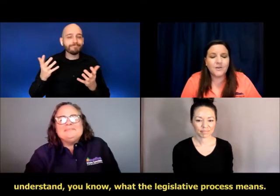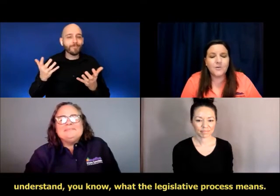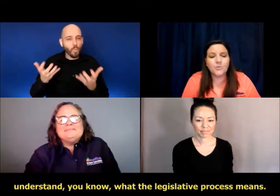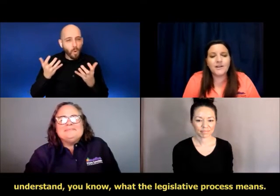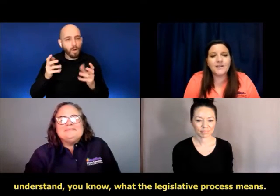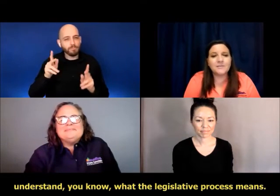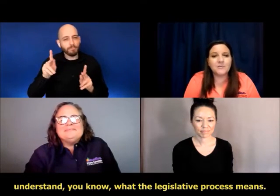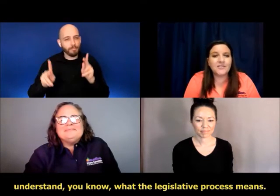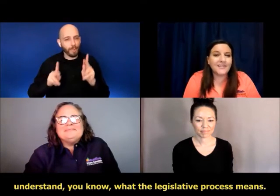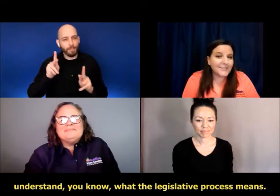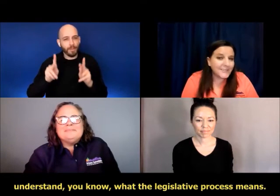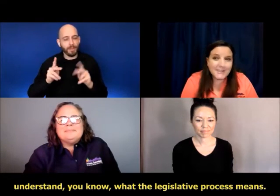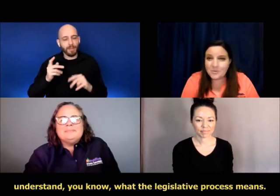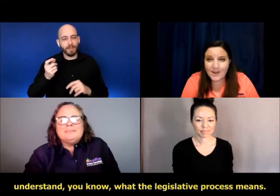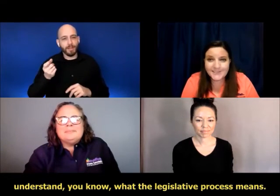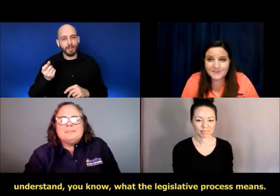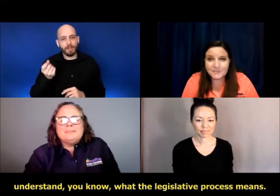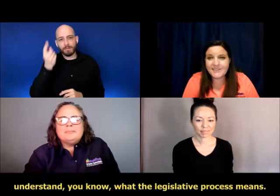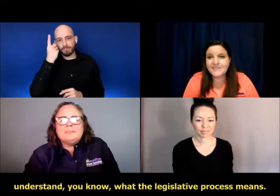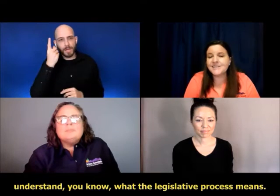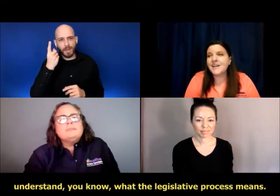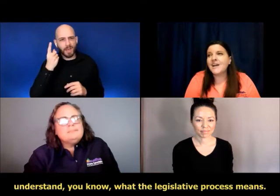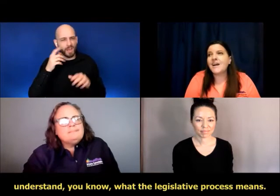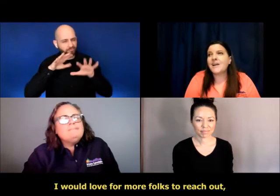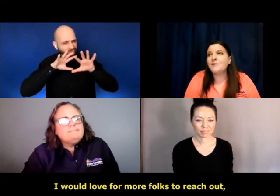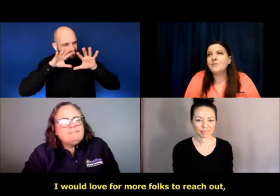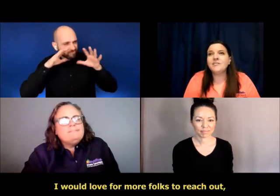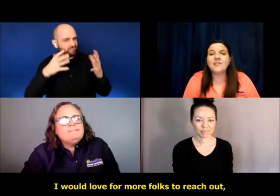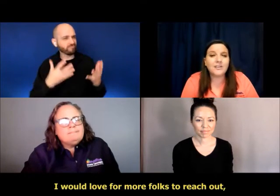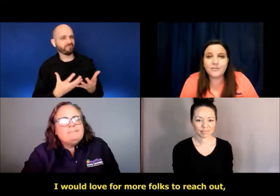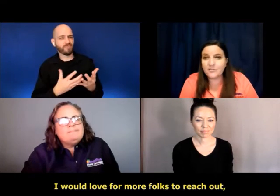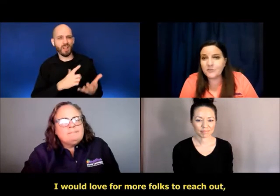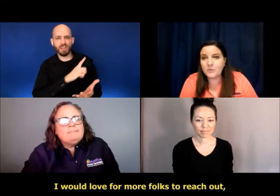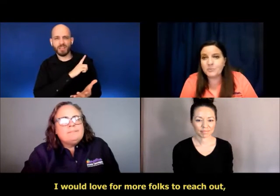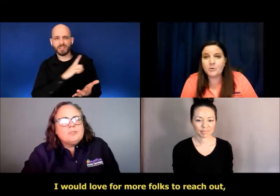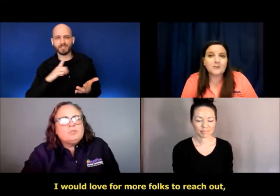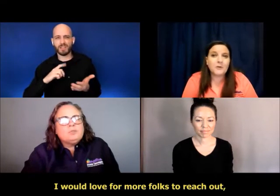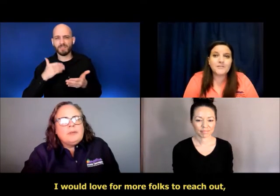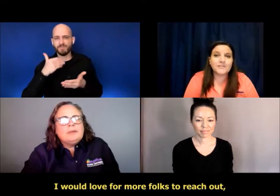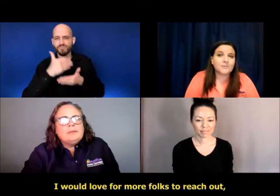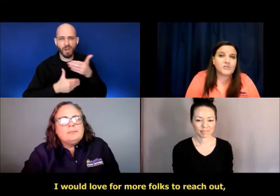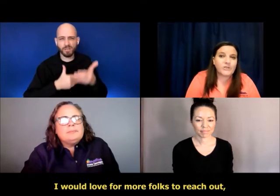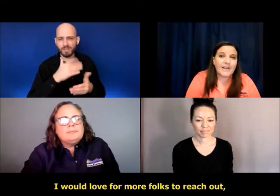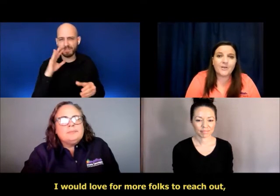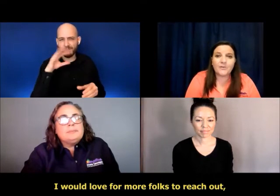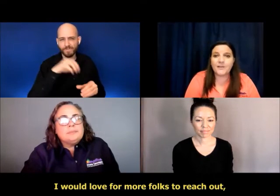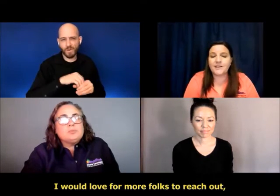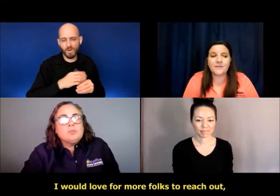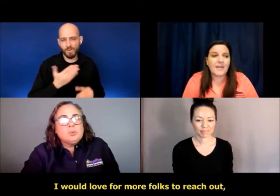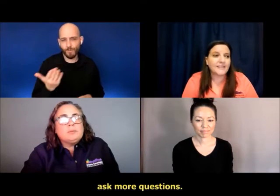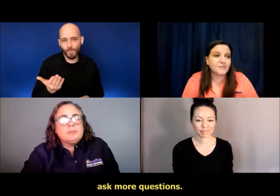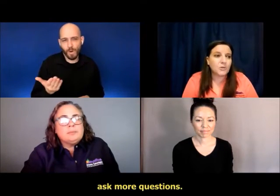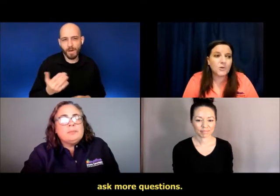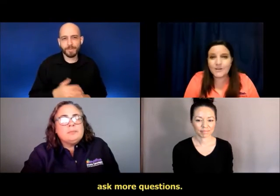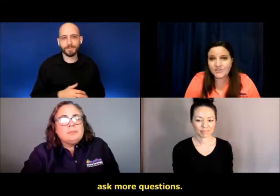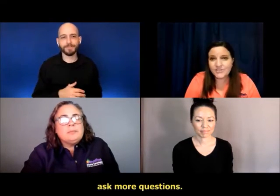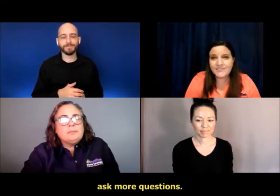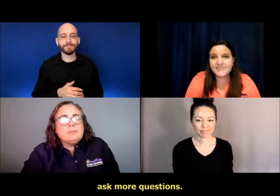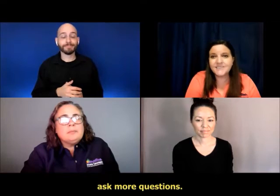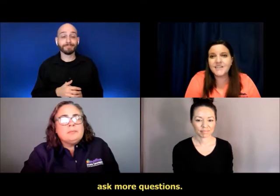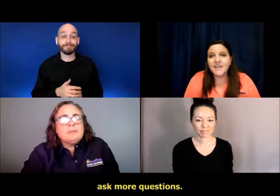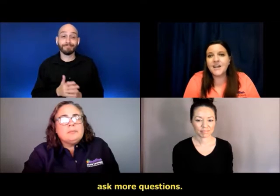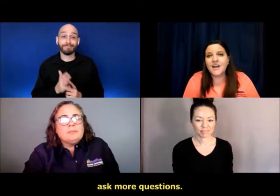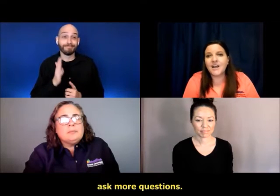you know, what it, what the legislative process means. I would love for more folks to reach out, um, ask more